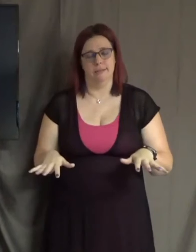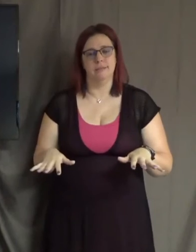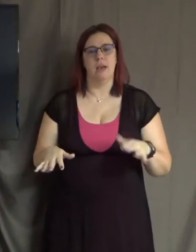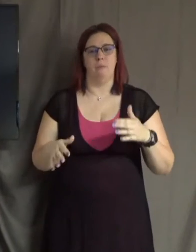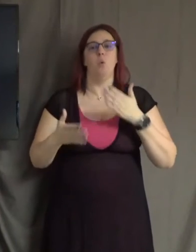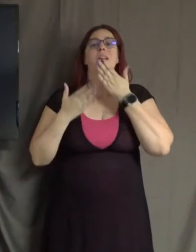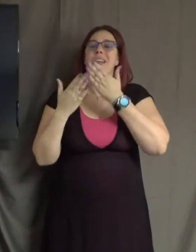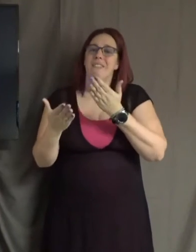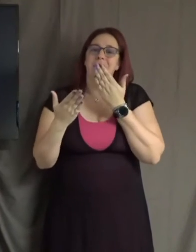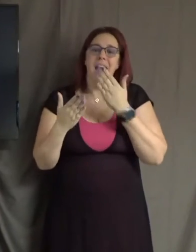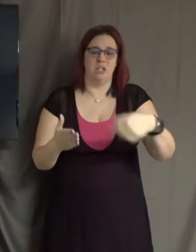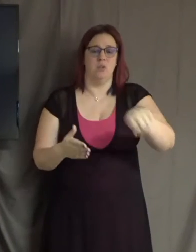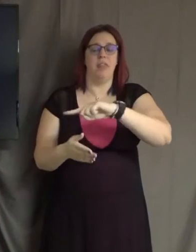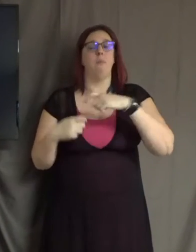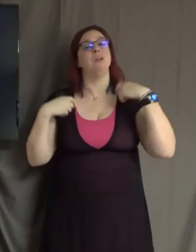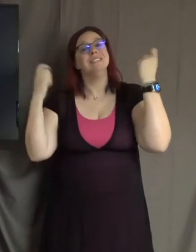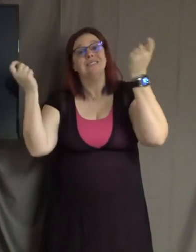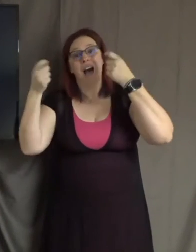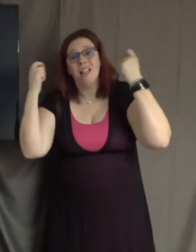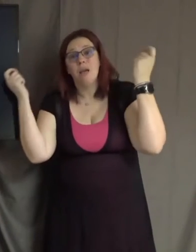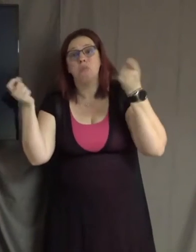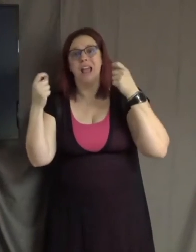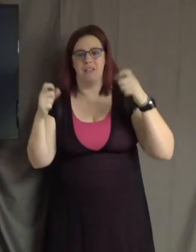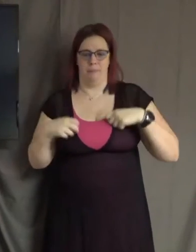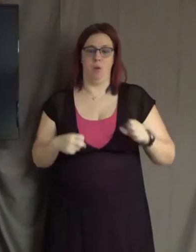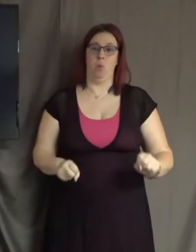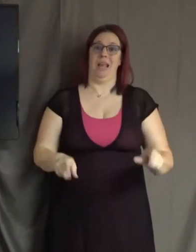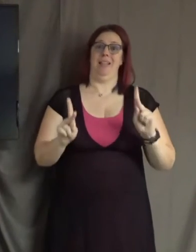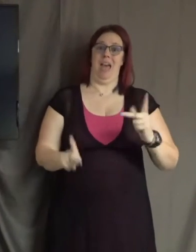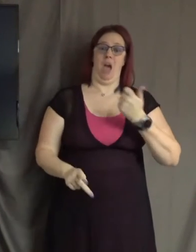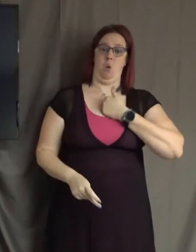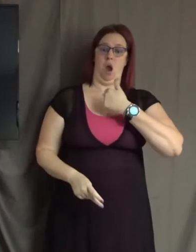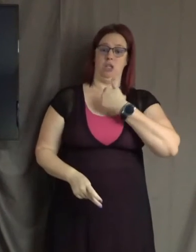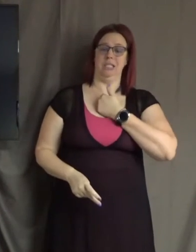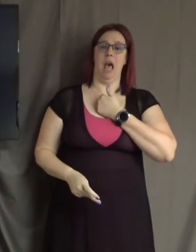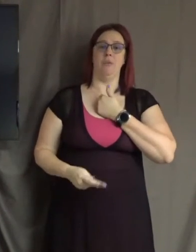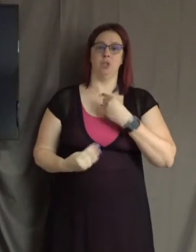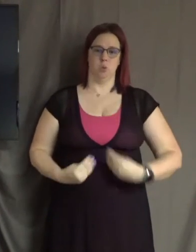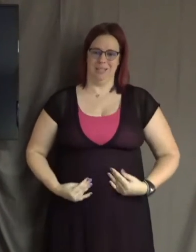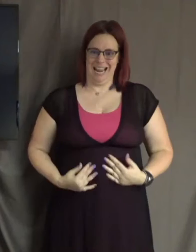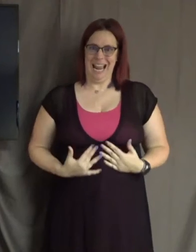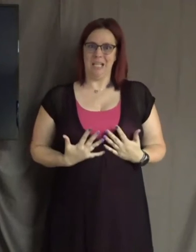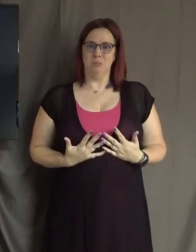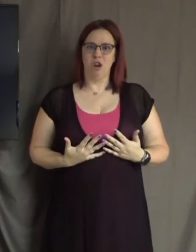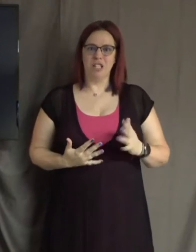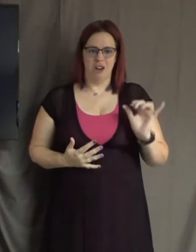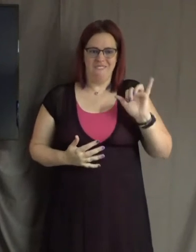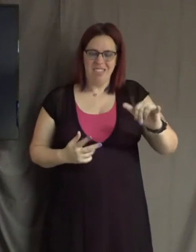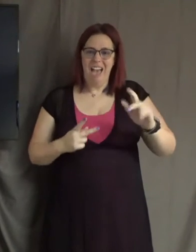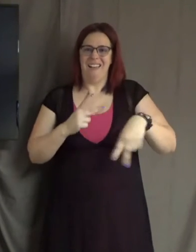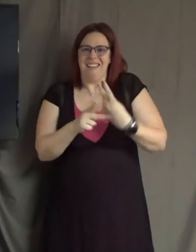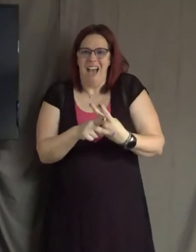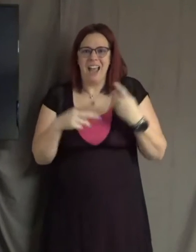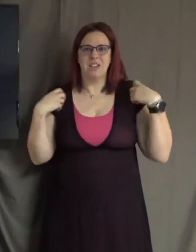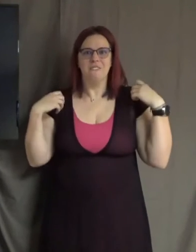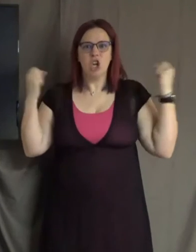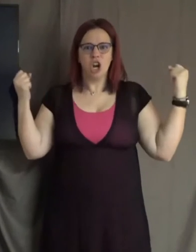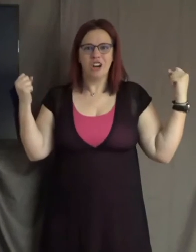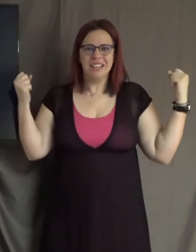we celebrate them, and we allow ourselves to take inspiration from that kind of courage, to find